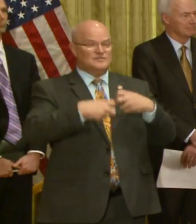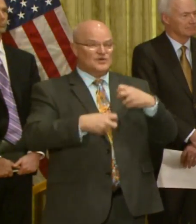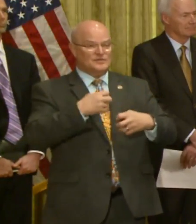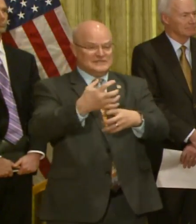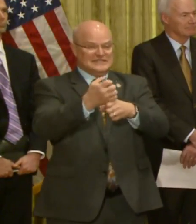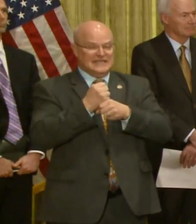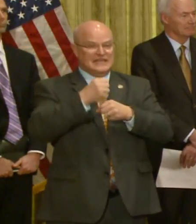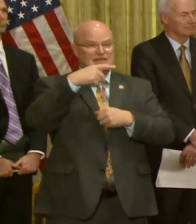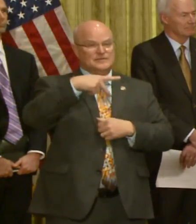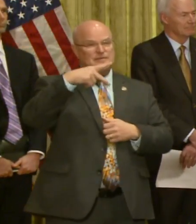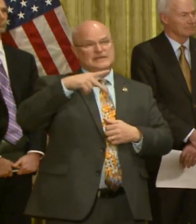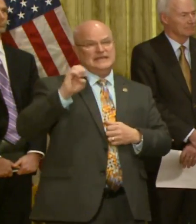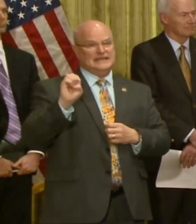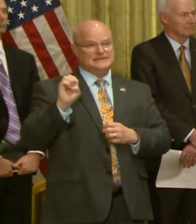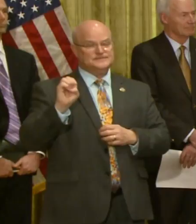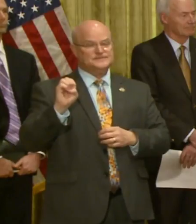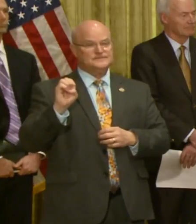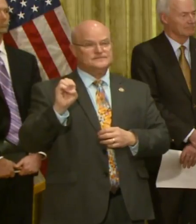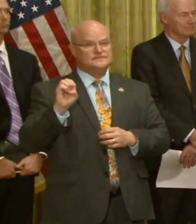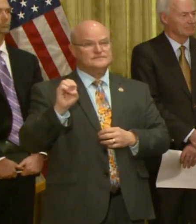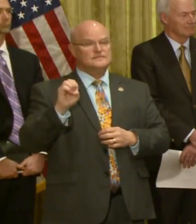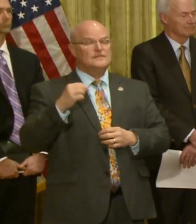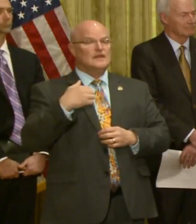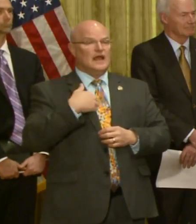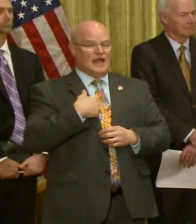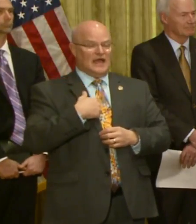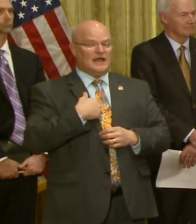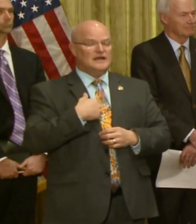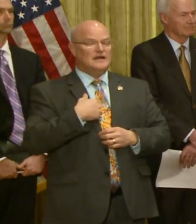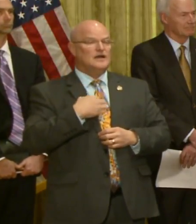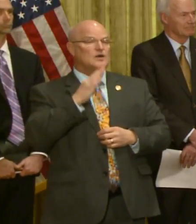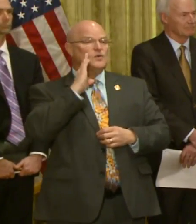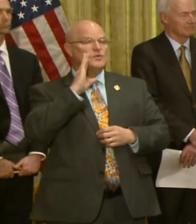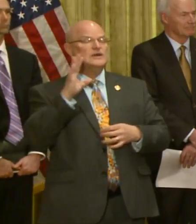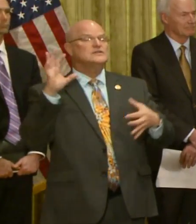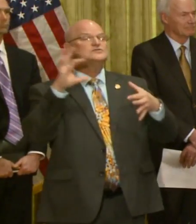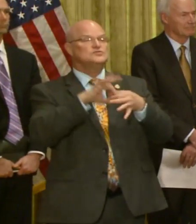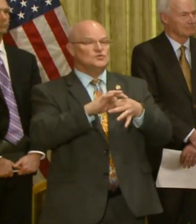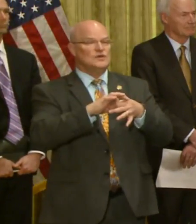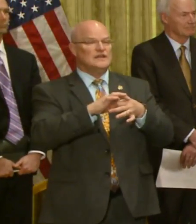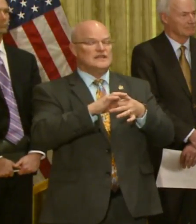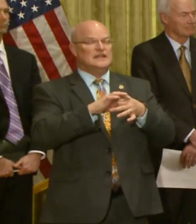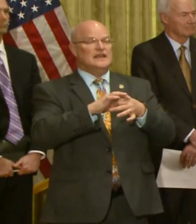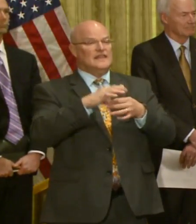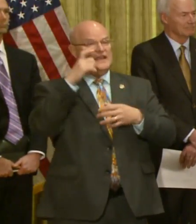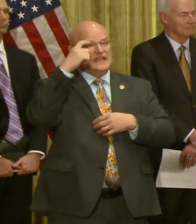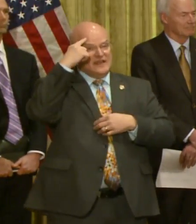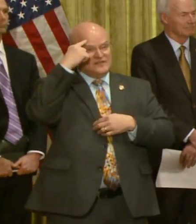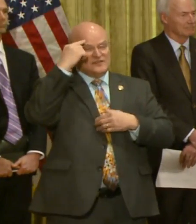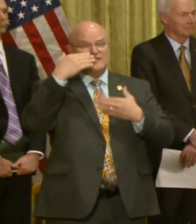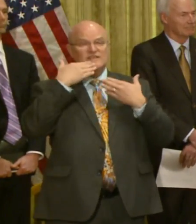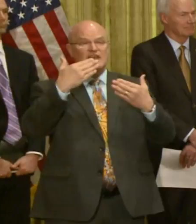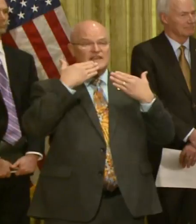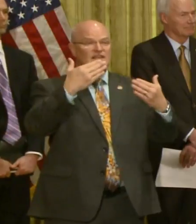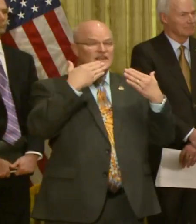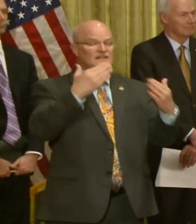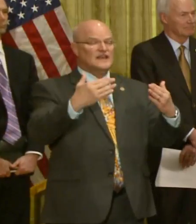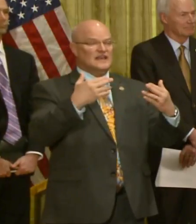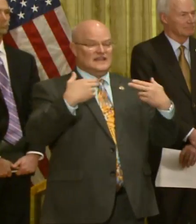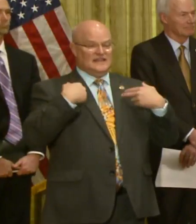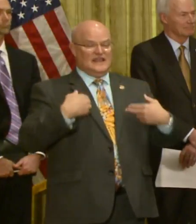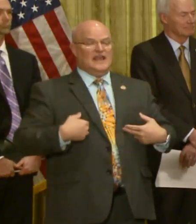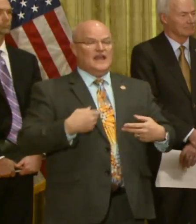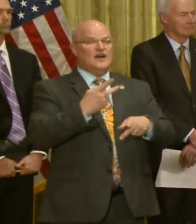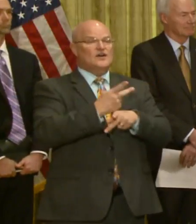protective equipment. I want to join the governor in thanking all the health care providers who are putting themselves in